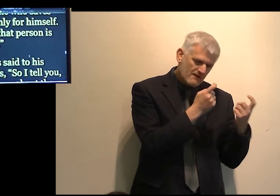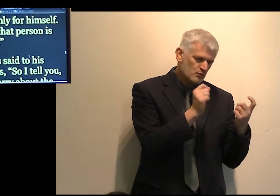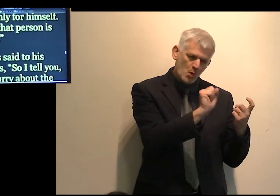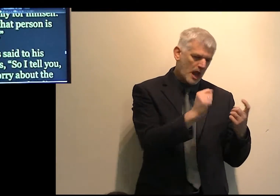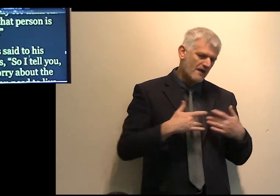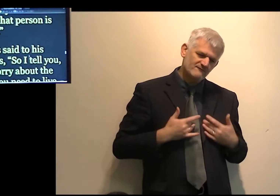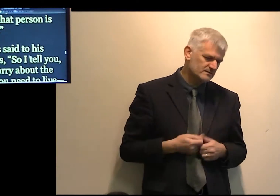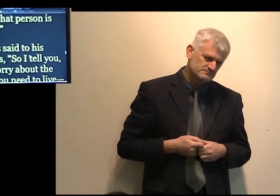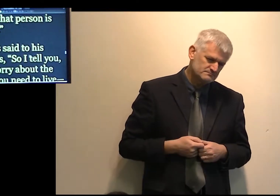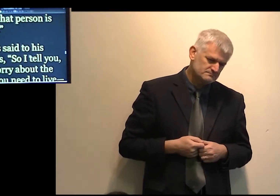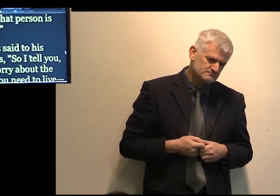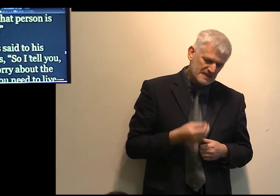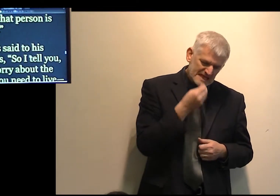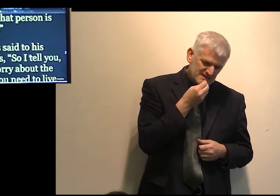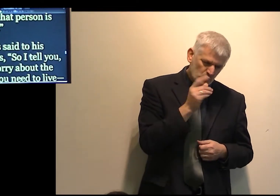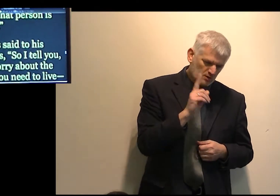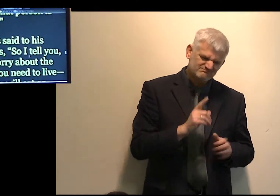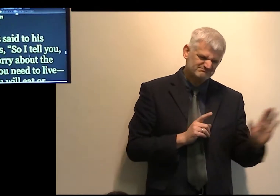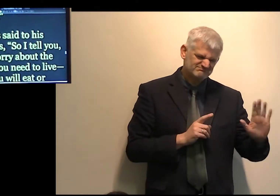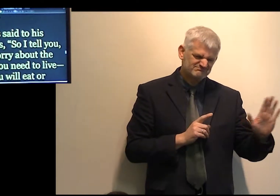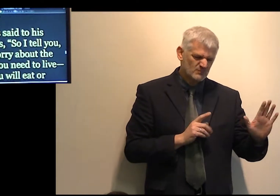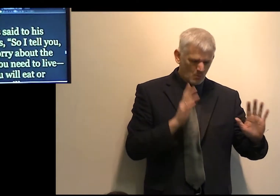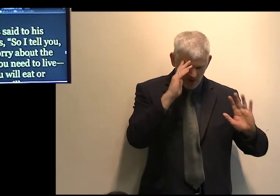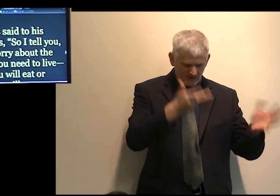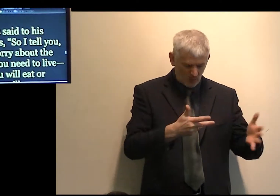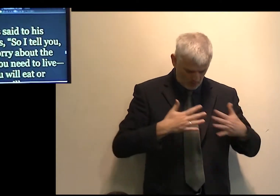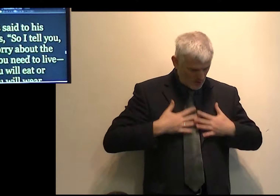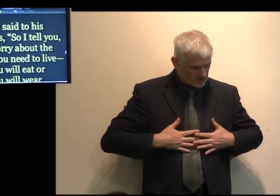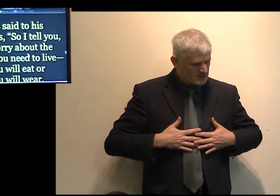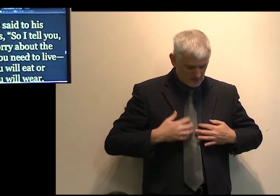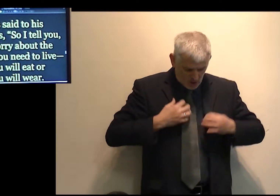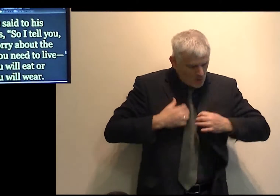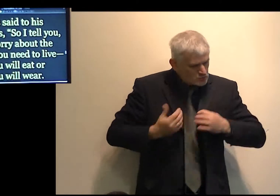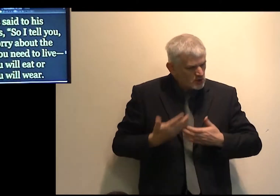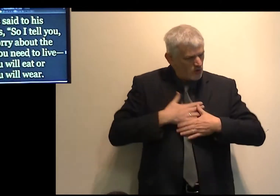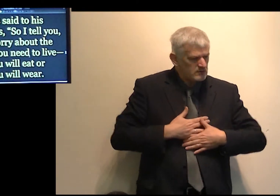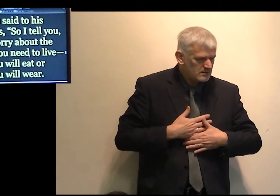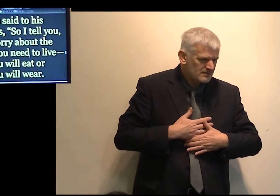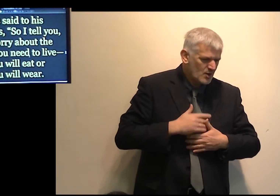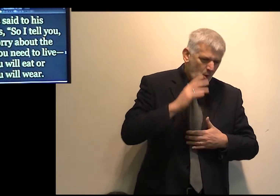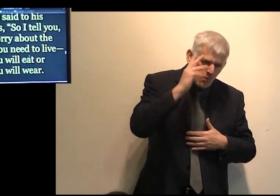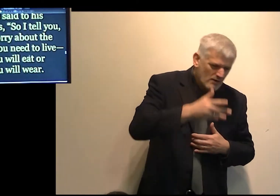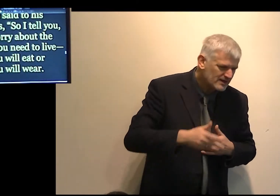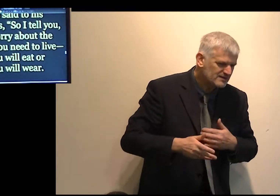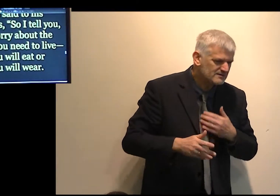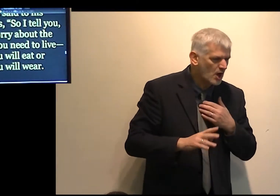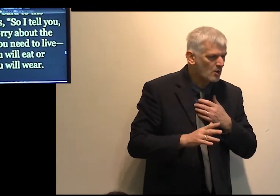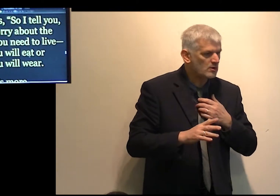what ye shall eat, neither for the body what ye shall put on. The life is more than